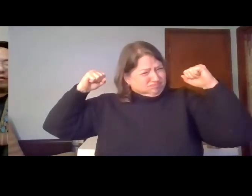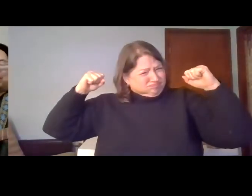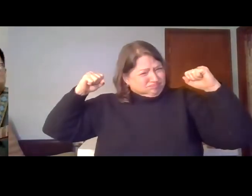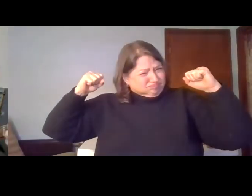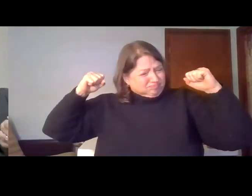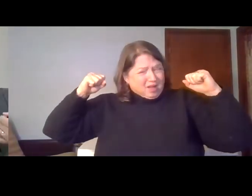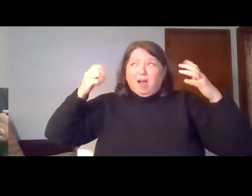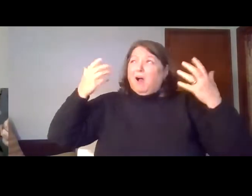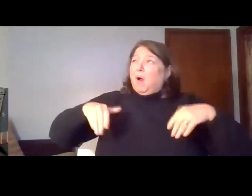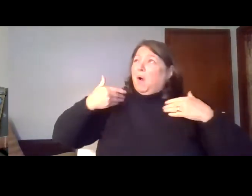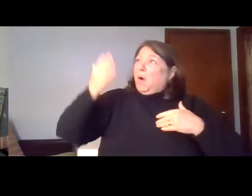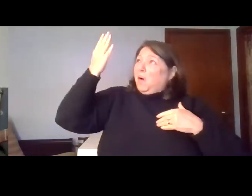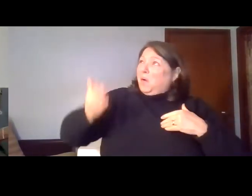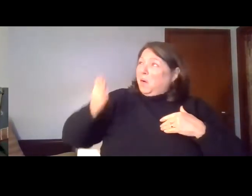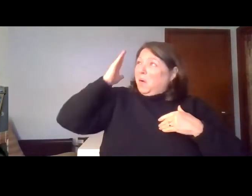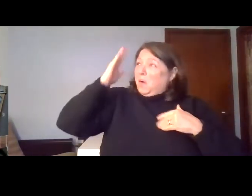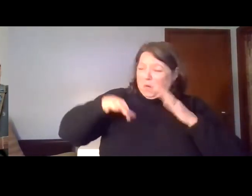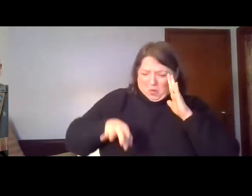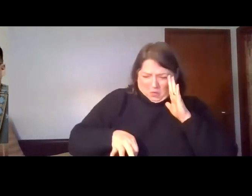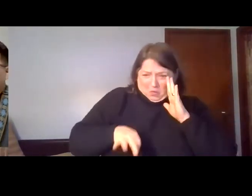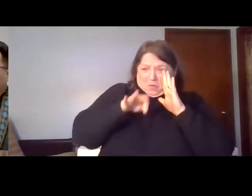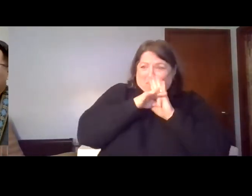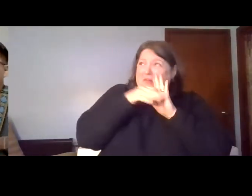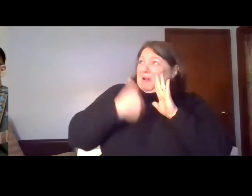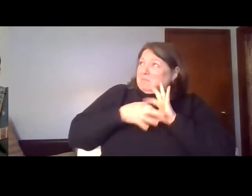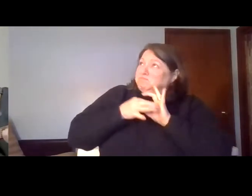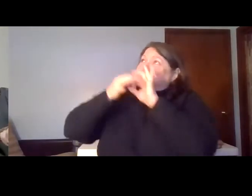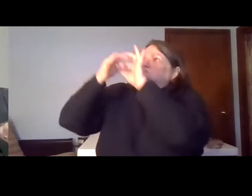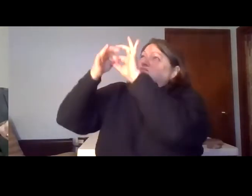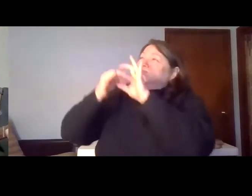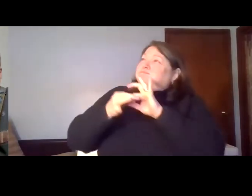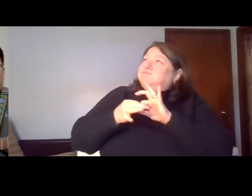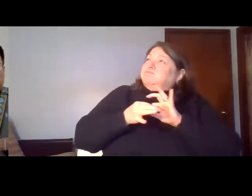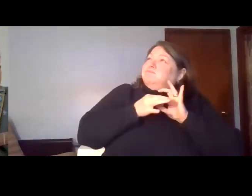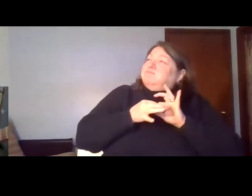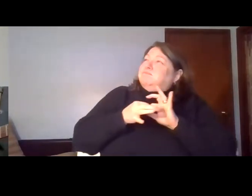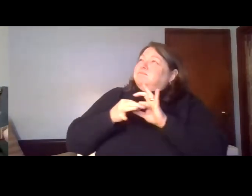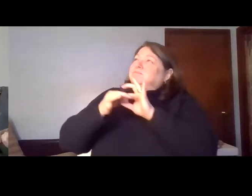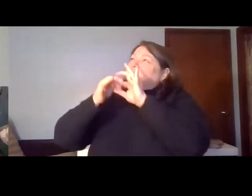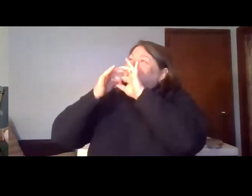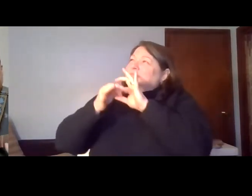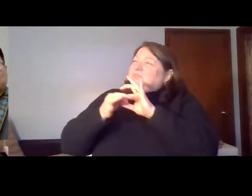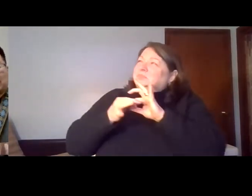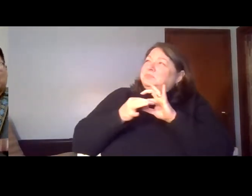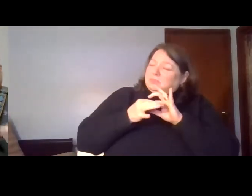Lord may the dead in Him be found,